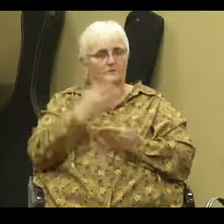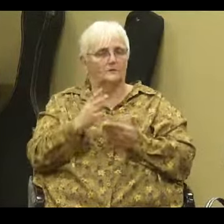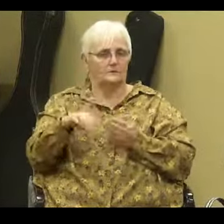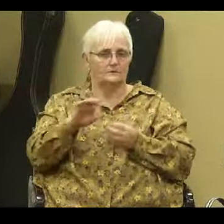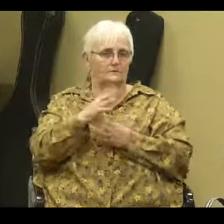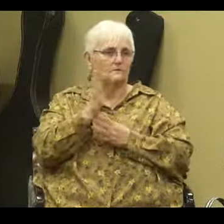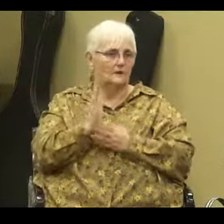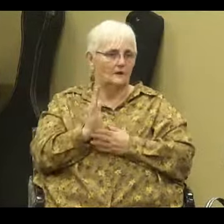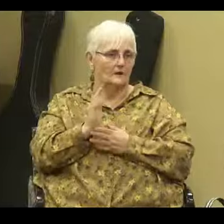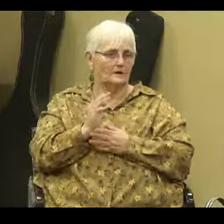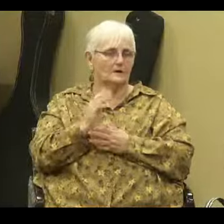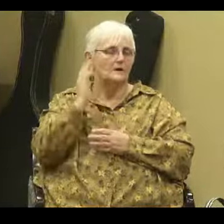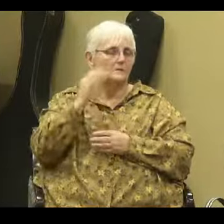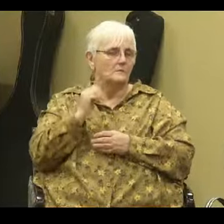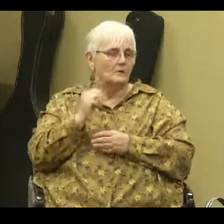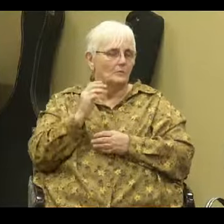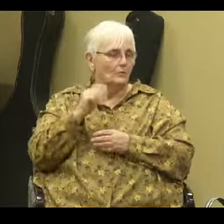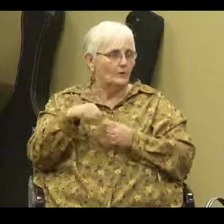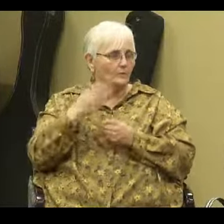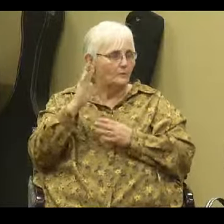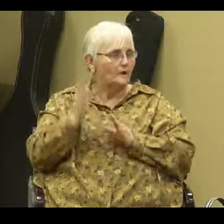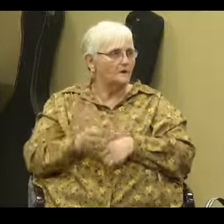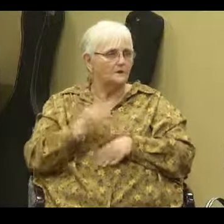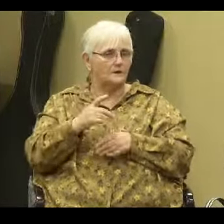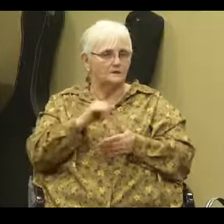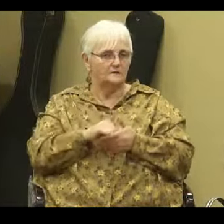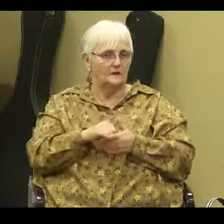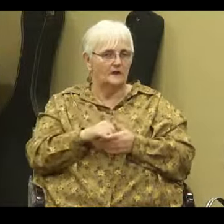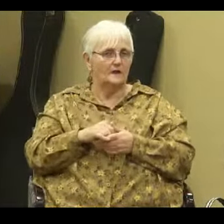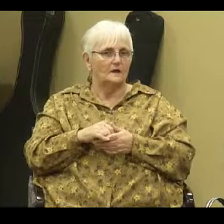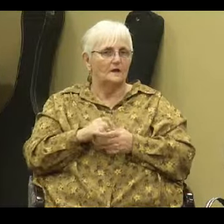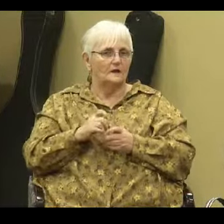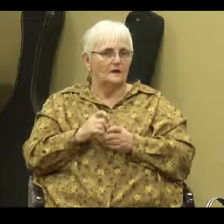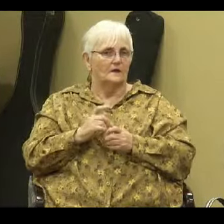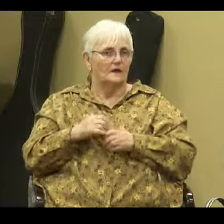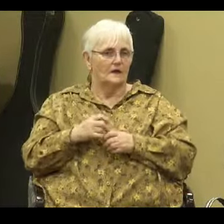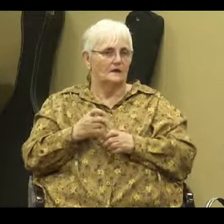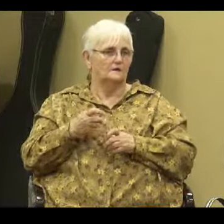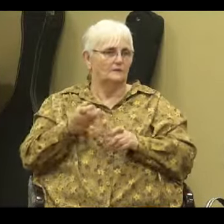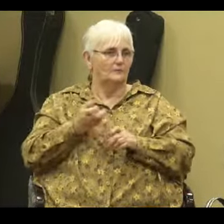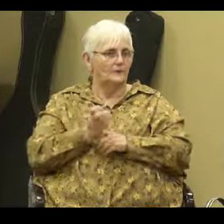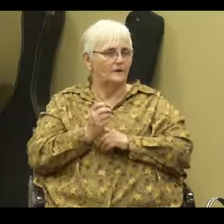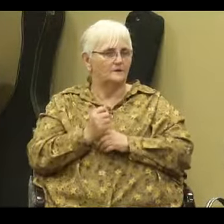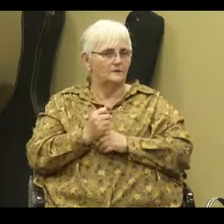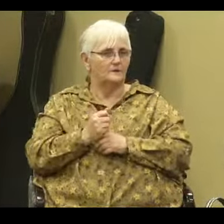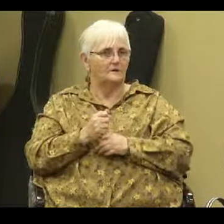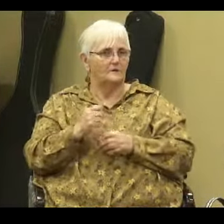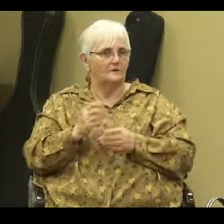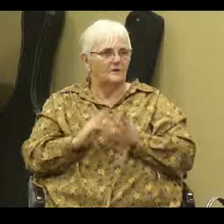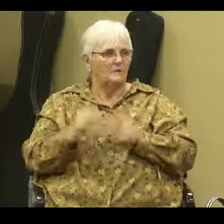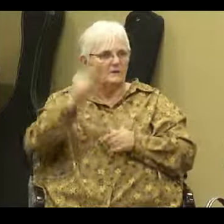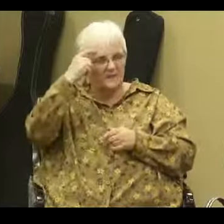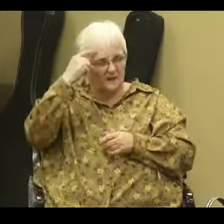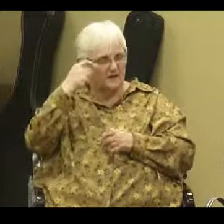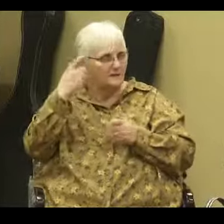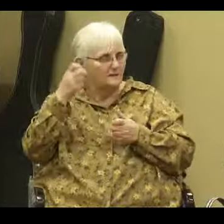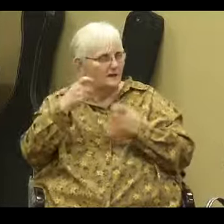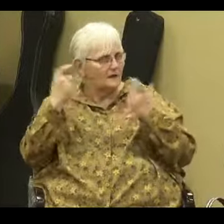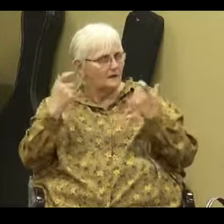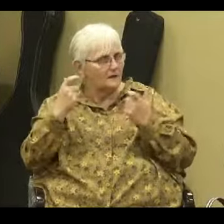Now when a preacher says this, he runs the risk of sounding arrogant to some. Right? Because, I mean, let's face it,